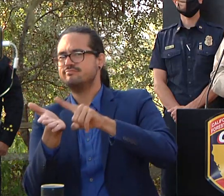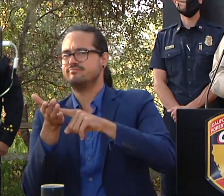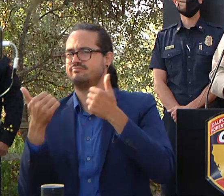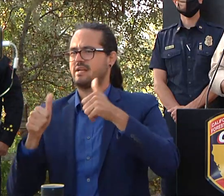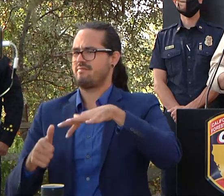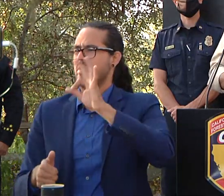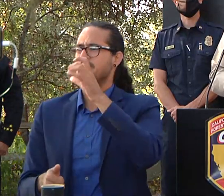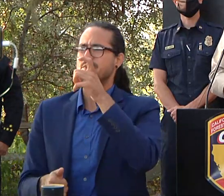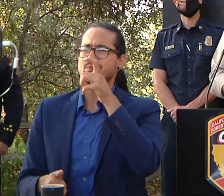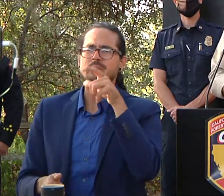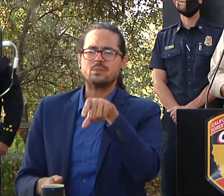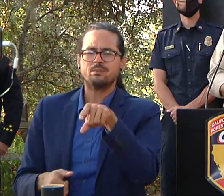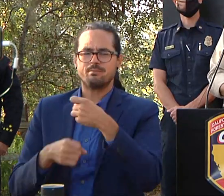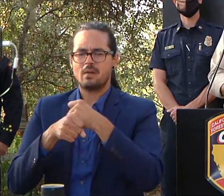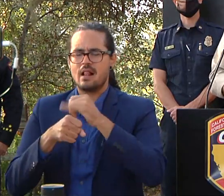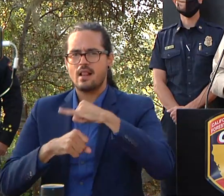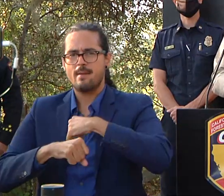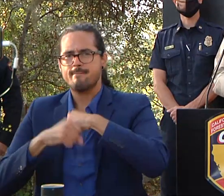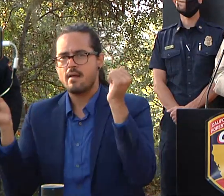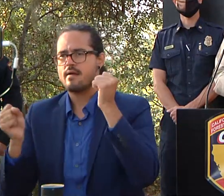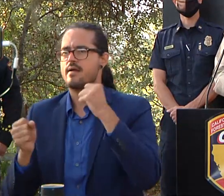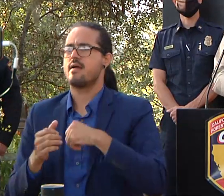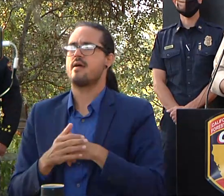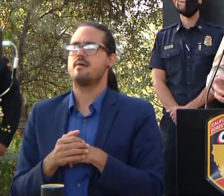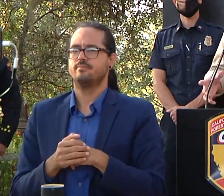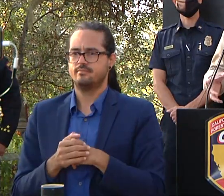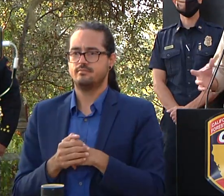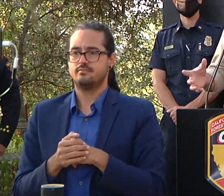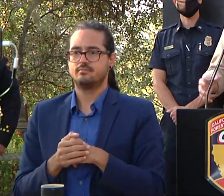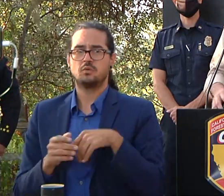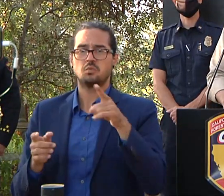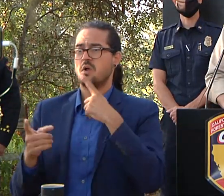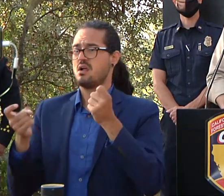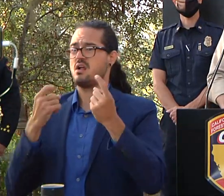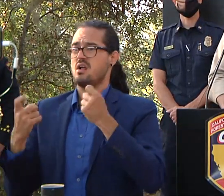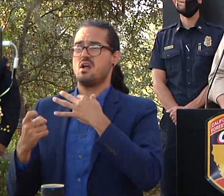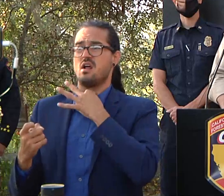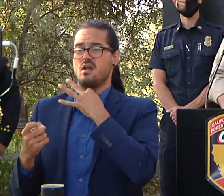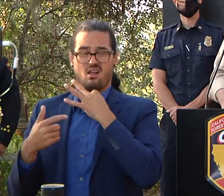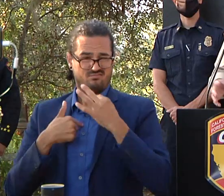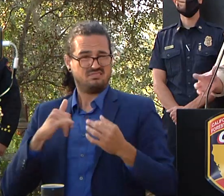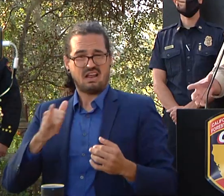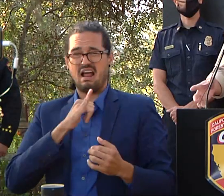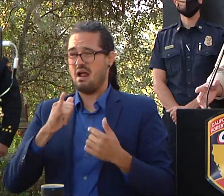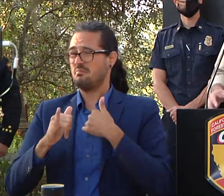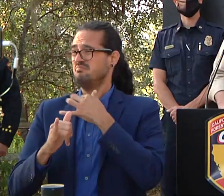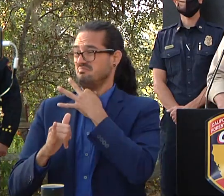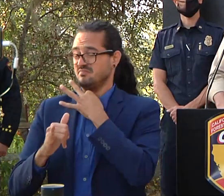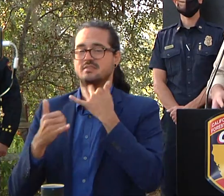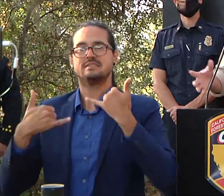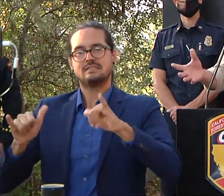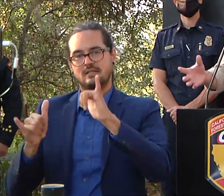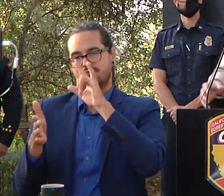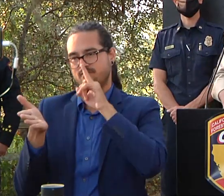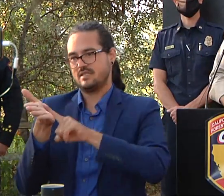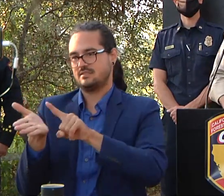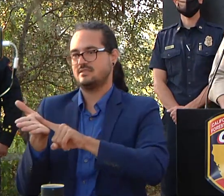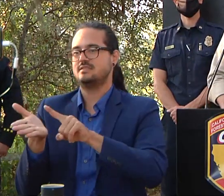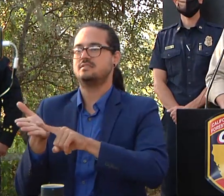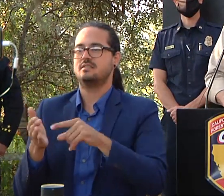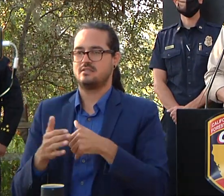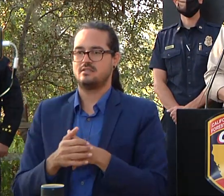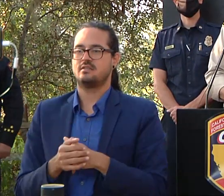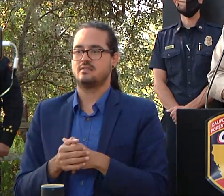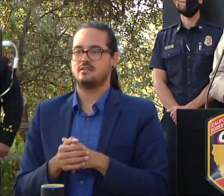and who's responsible and all the questions you might you might think would come along with something like that and then and then obviously making that toolbox and those devices